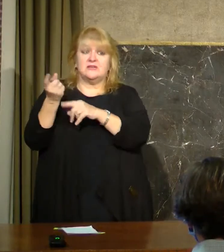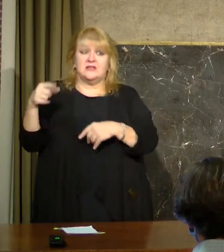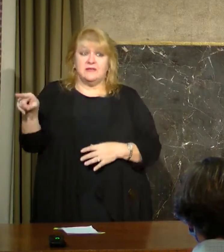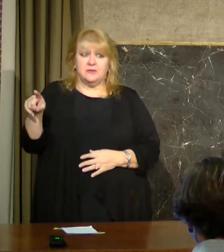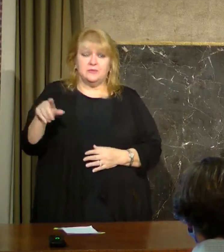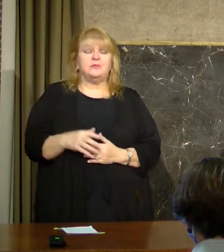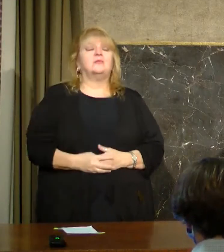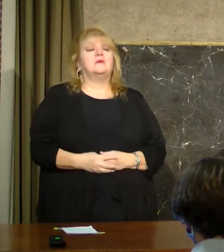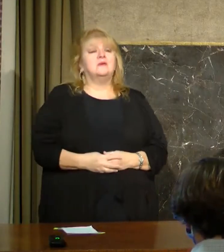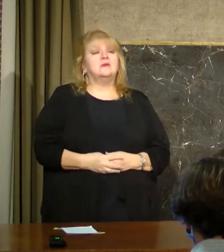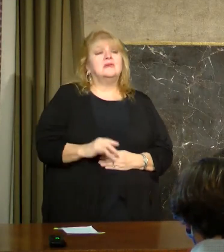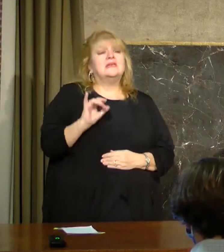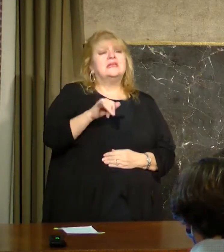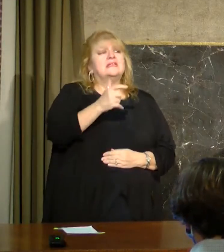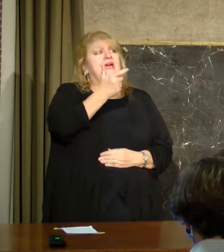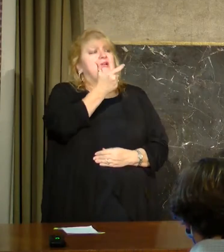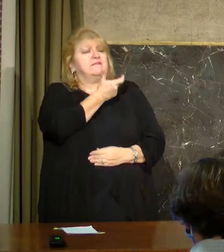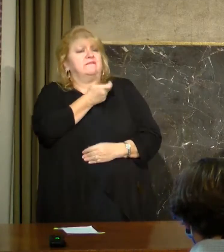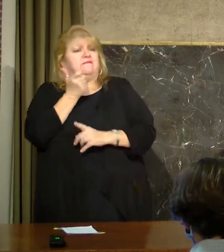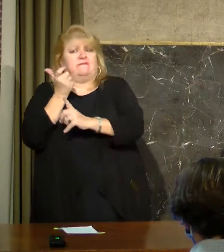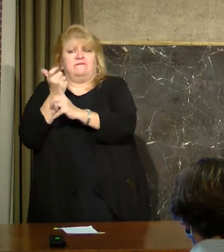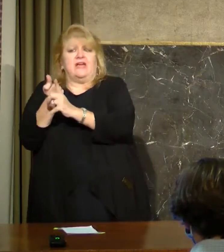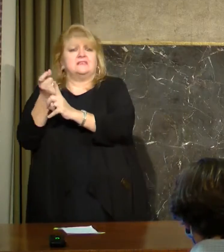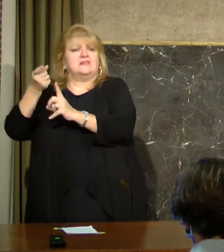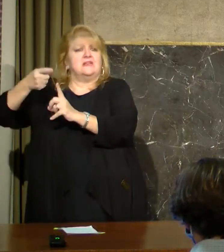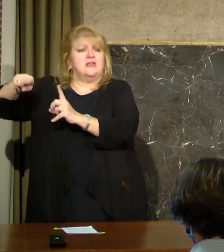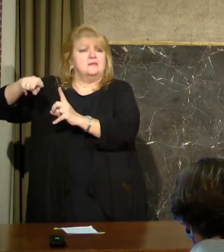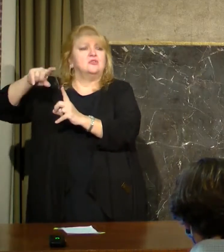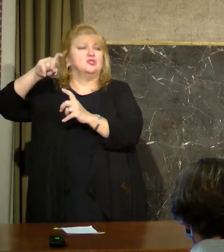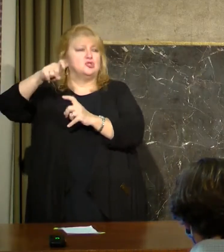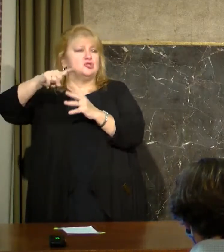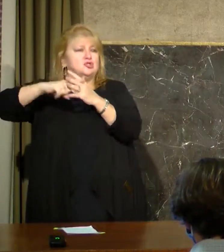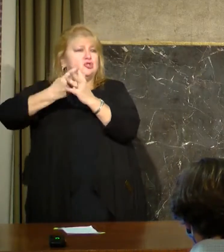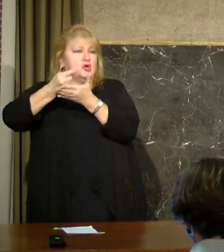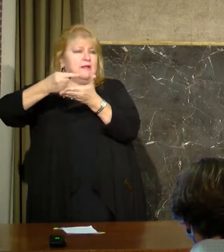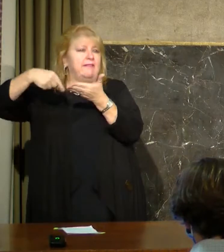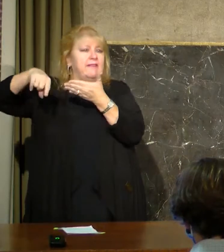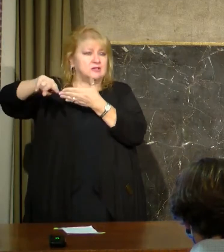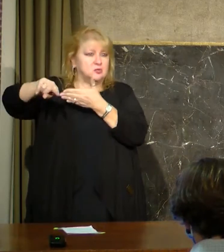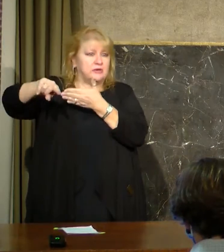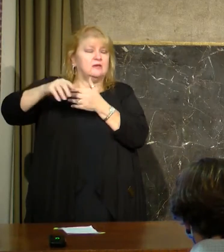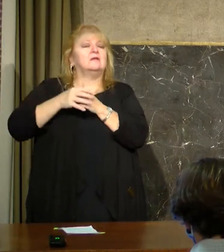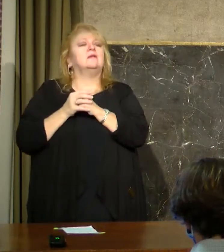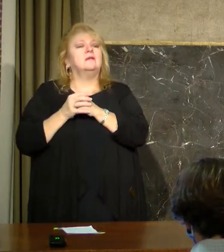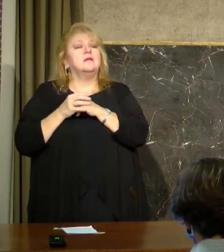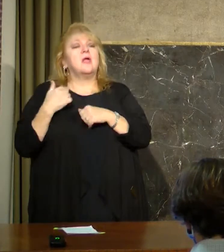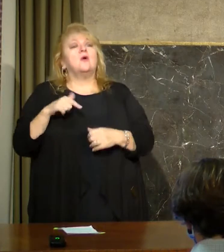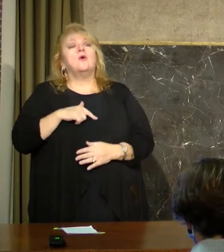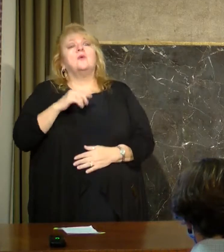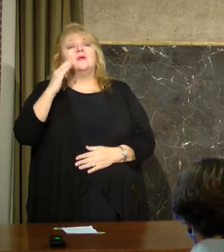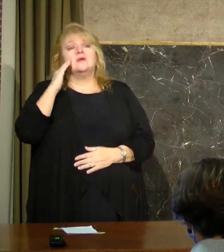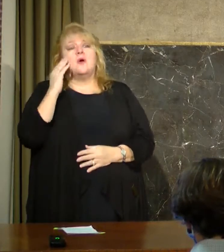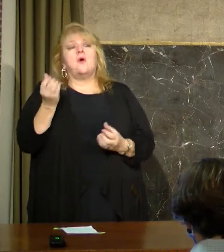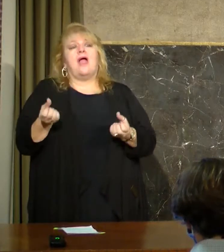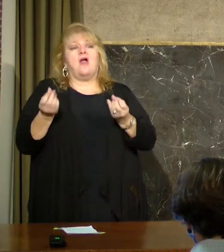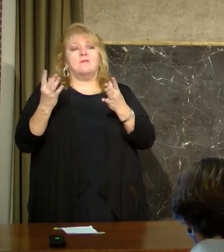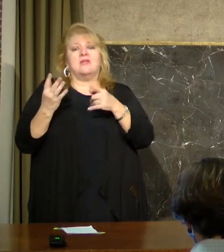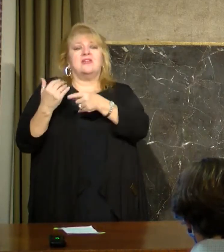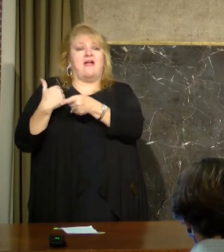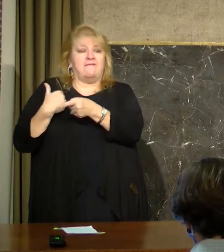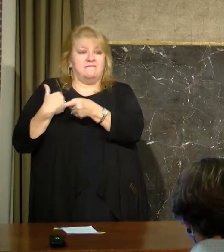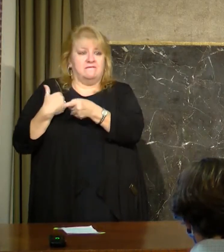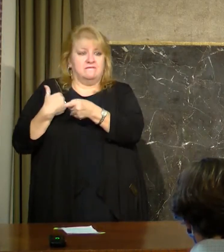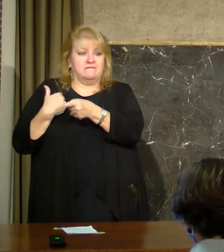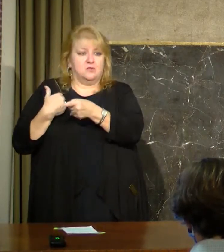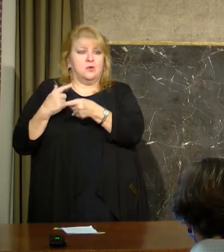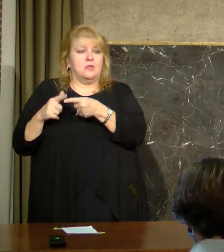That vaccination of those inmates should start next week. We know how many we have. We're in the process